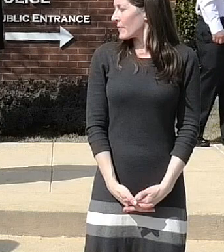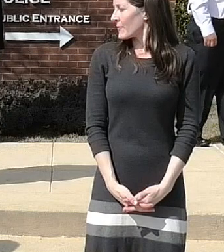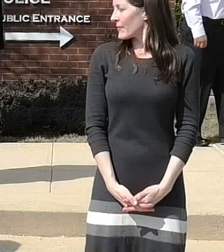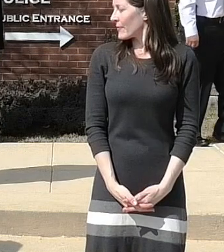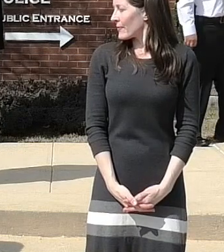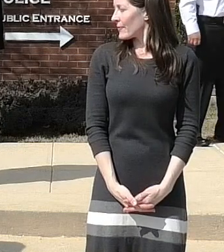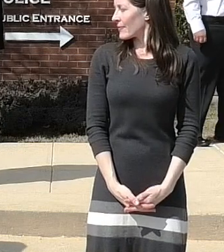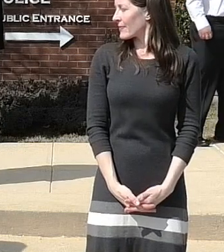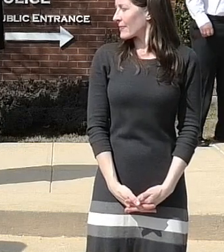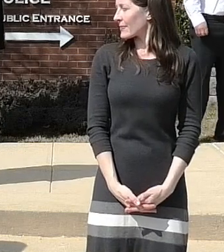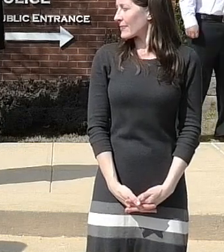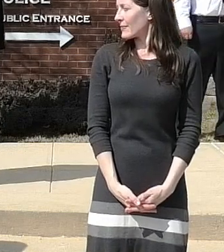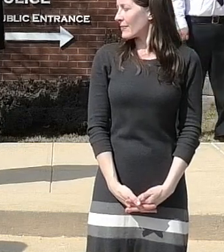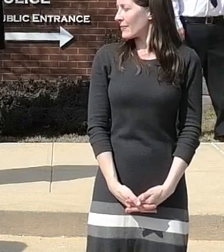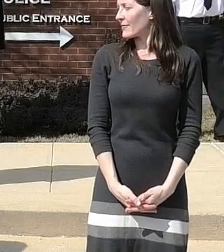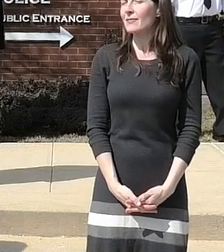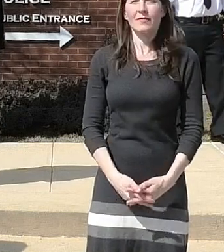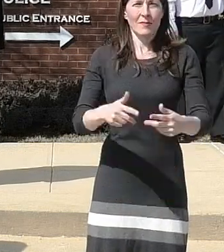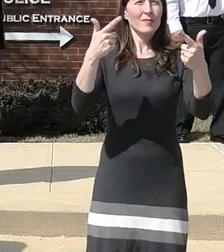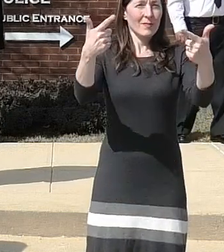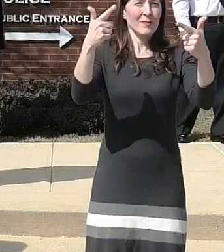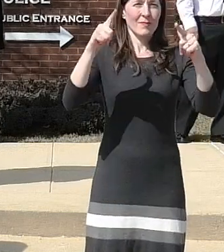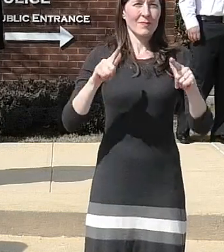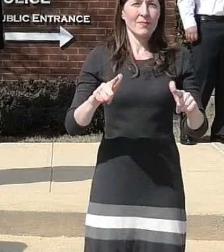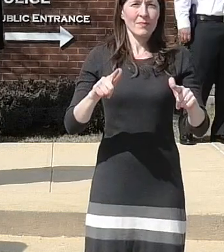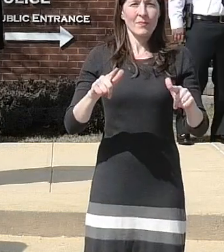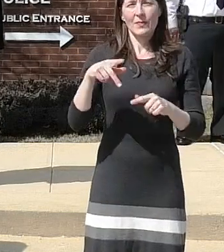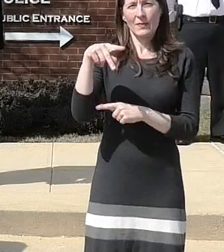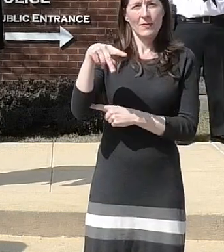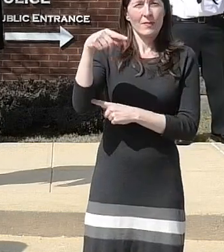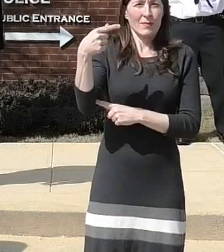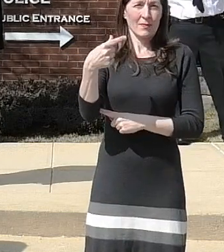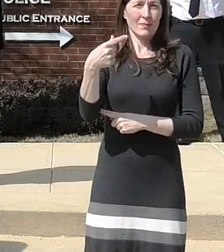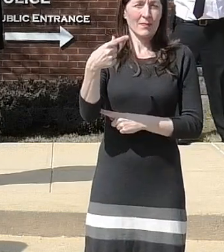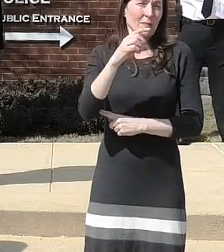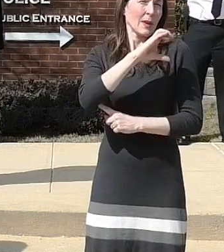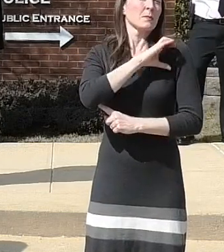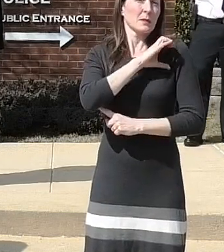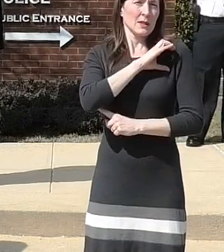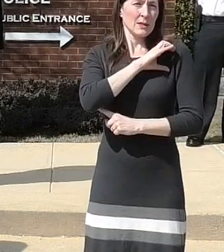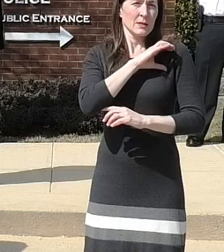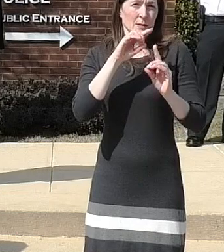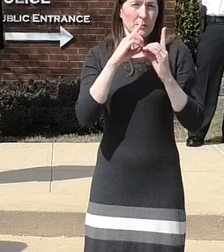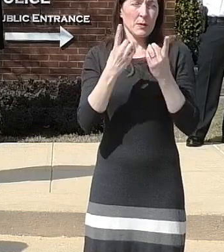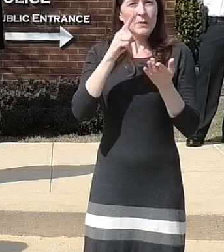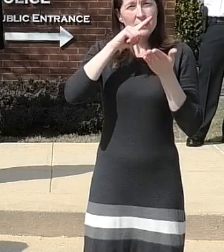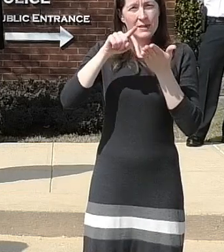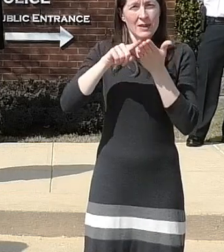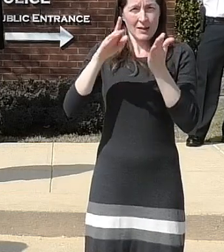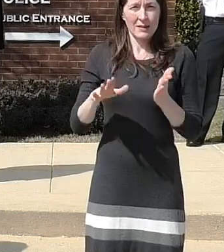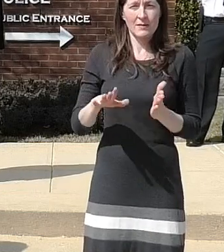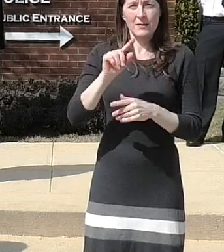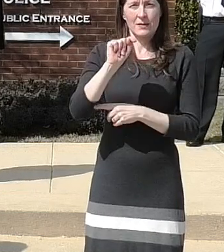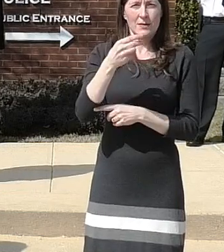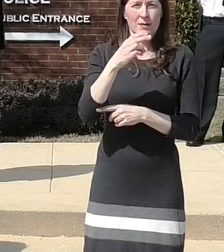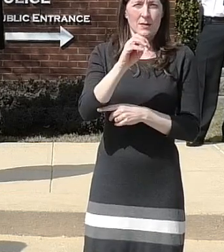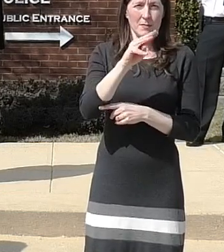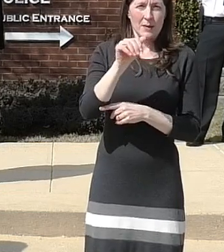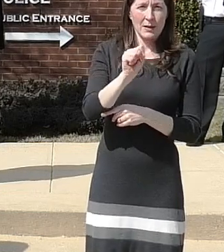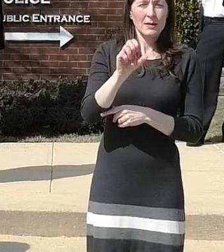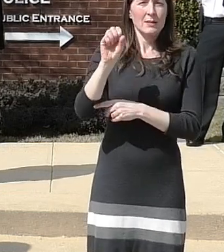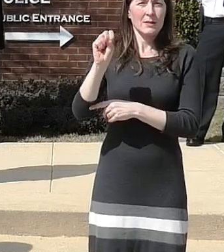we will hear from prince george's police department detective thomas smith